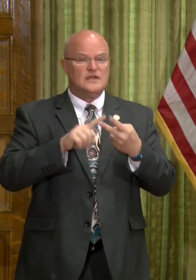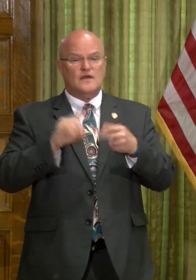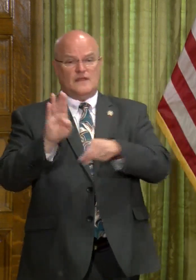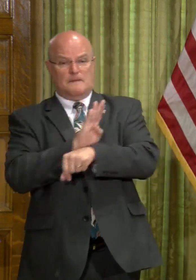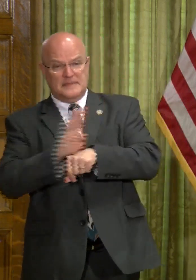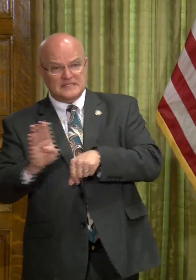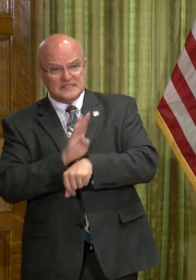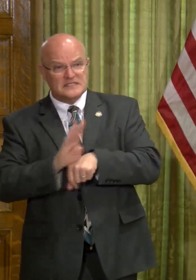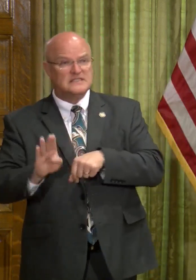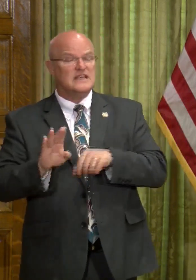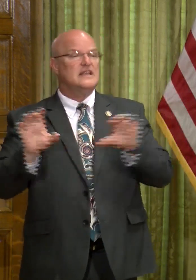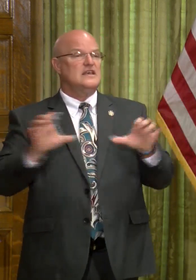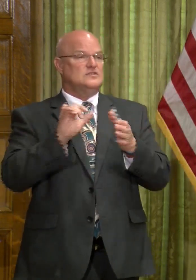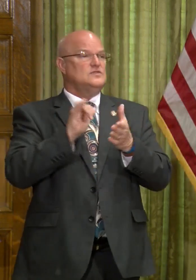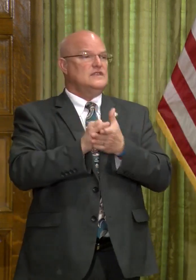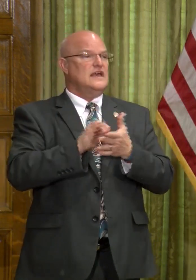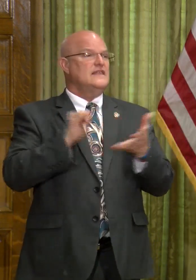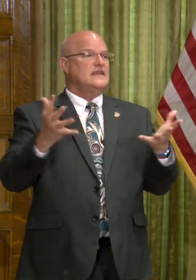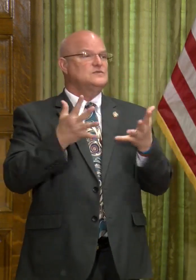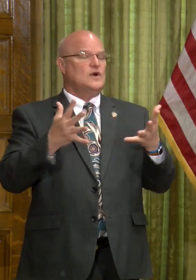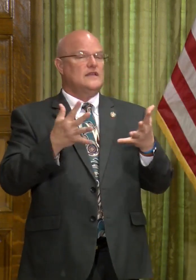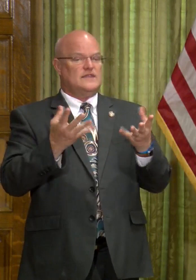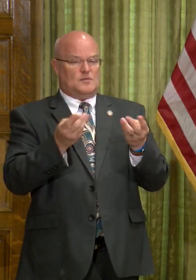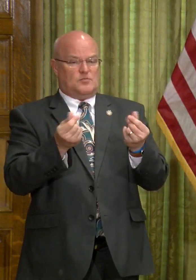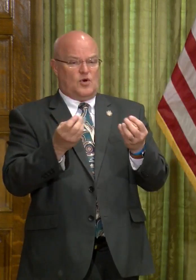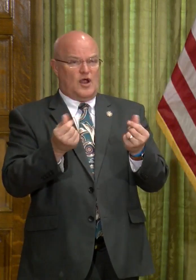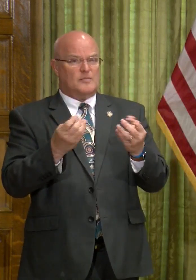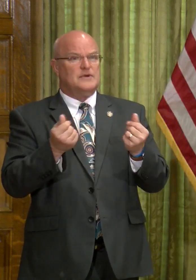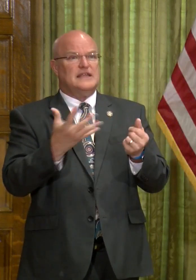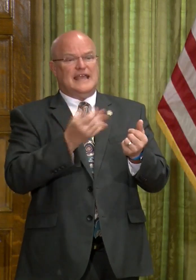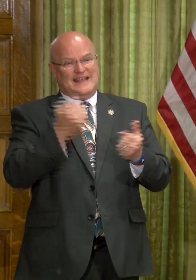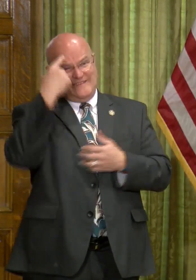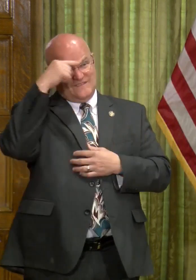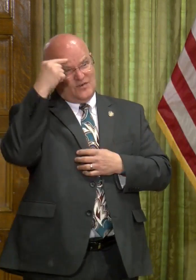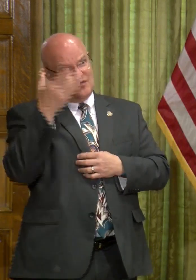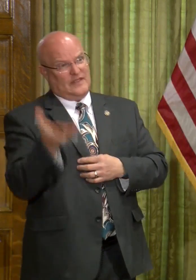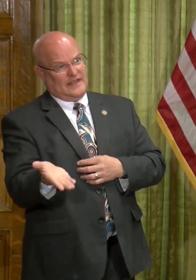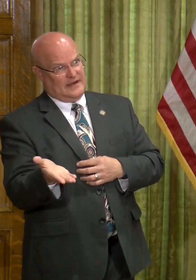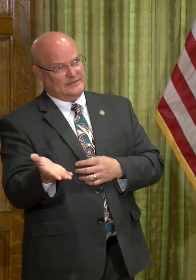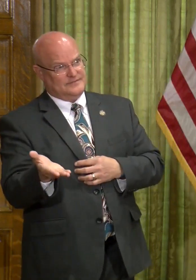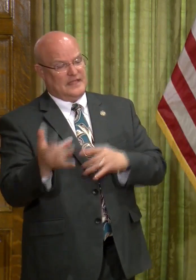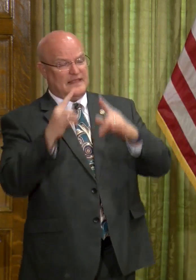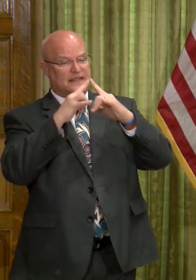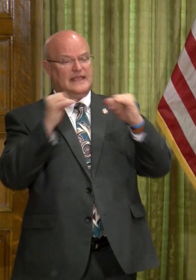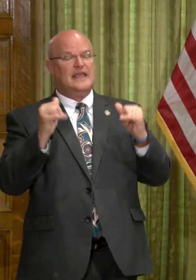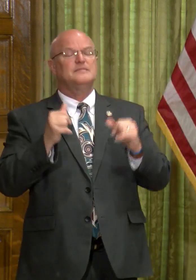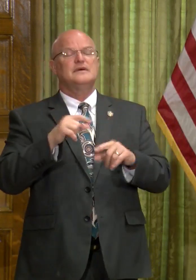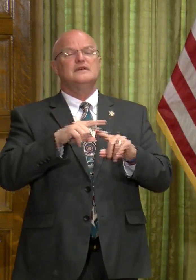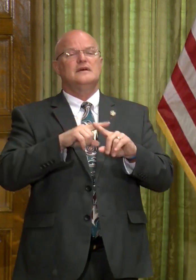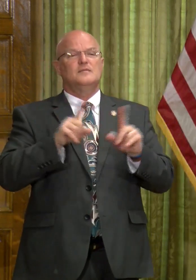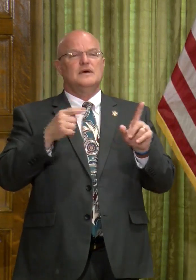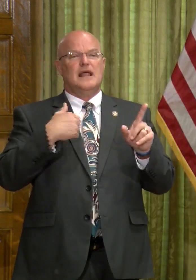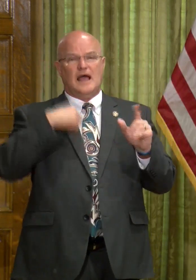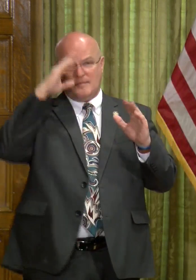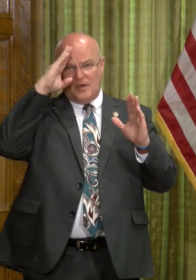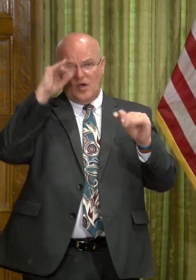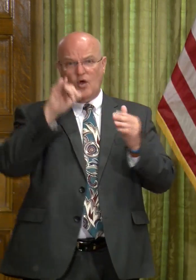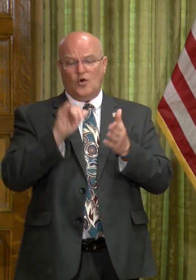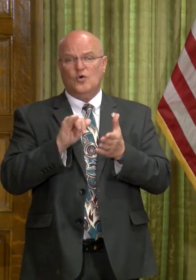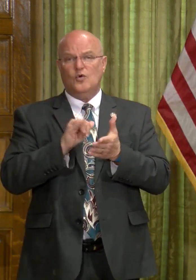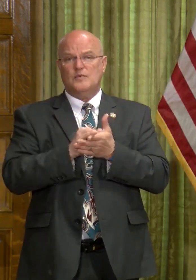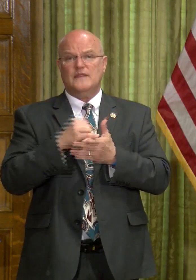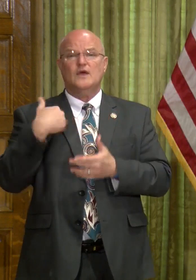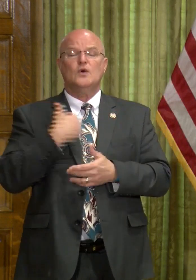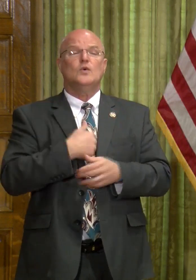business. Uh, they- they do that, and that's what their property and their assets are there for. Uh, but, uh, so I hope that